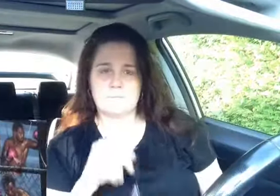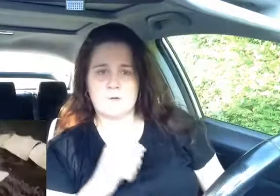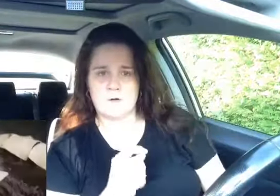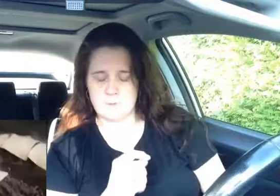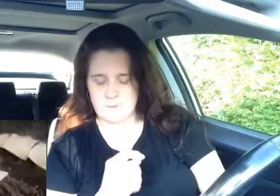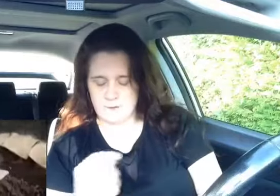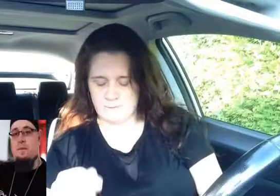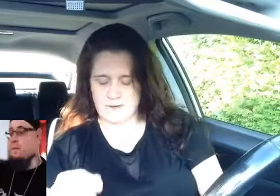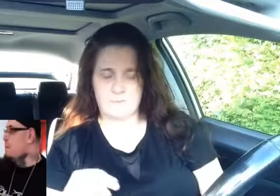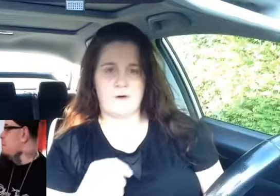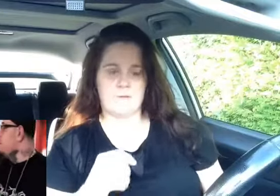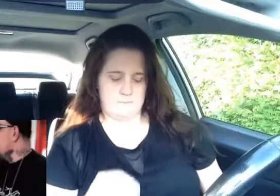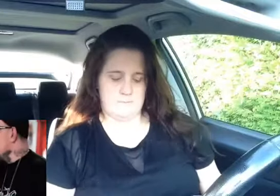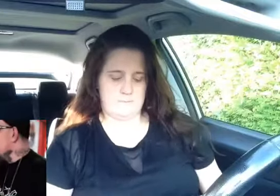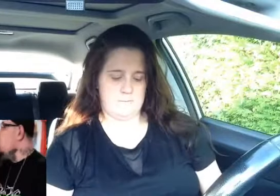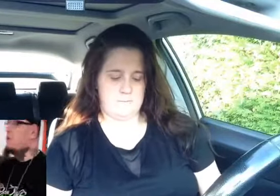It's one of my favourites. What up, baby?